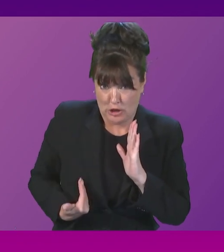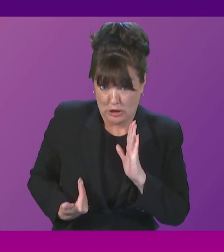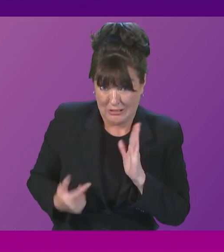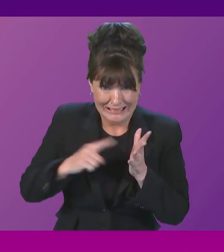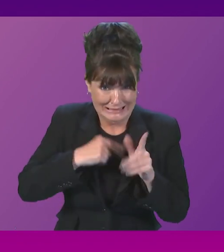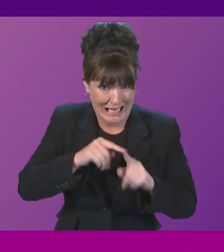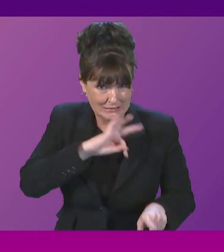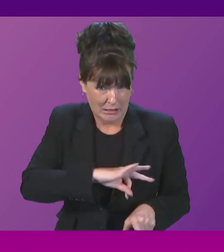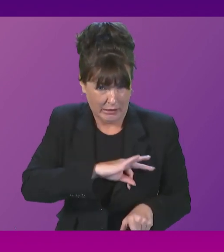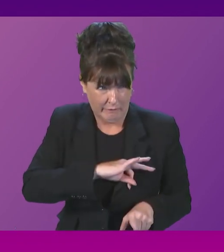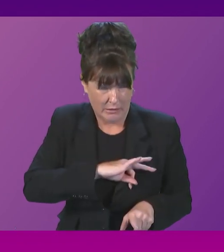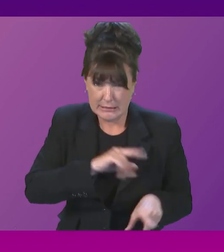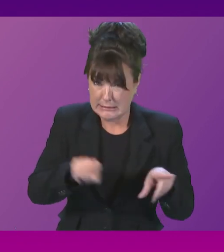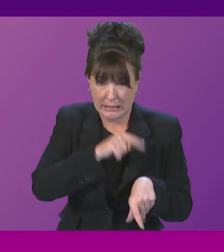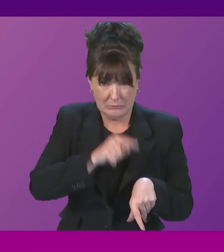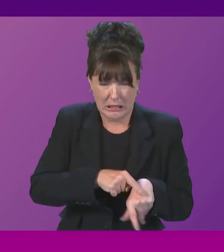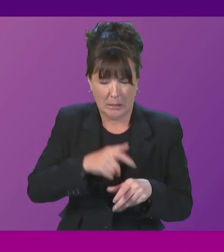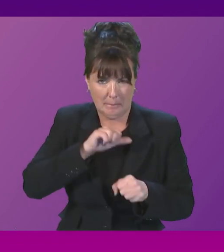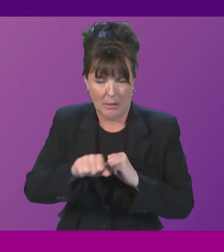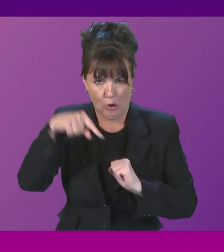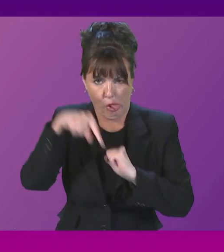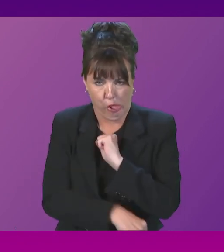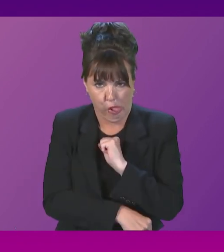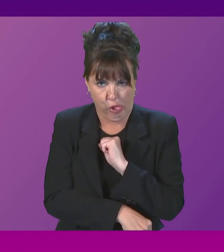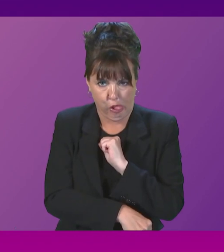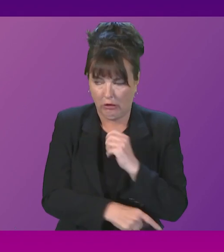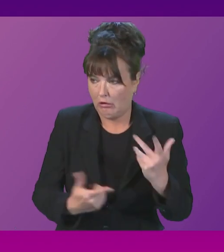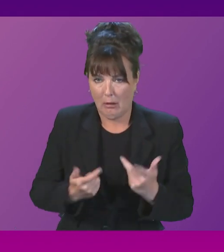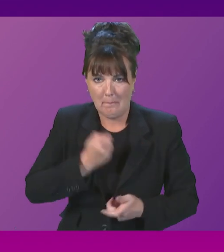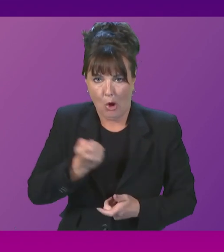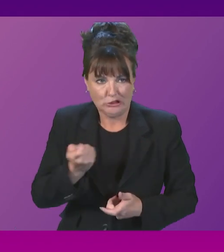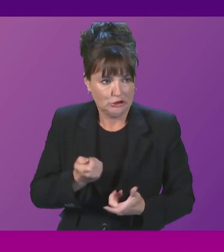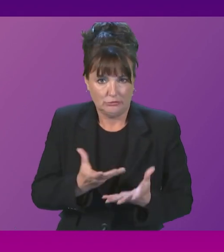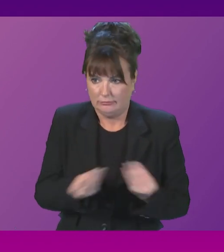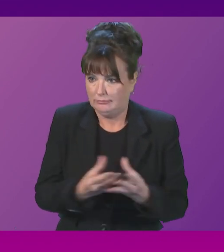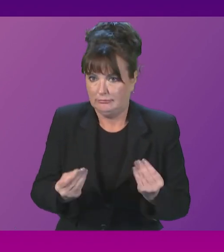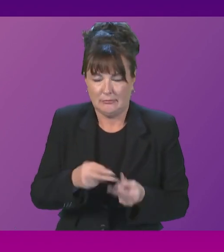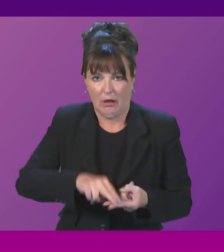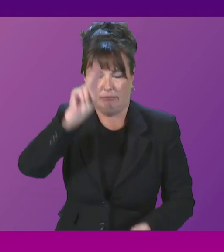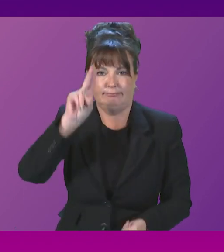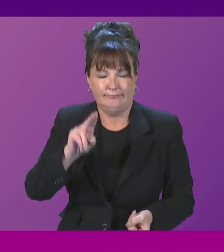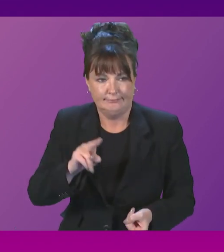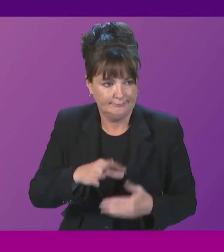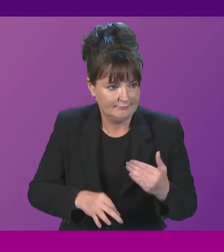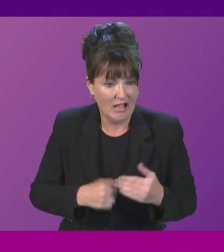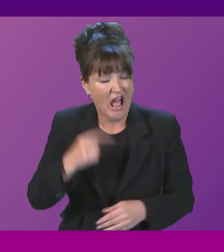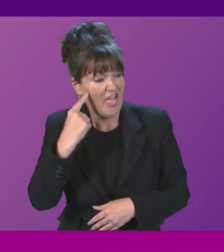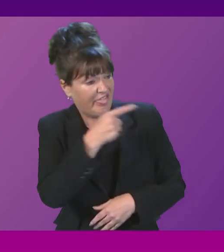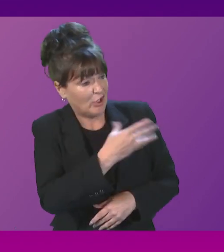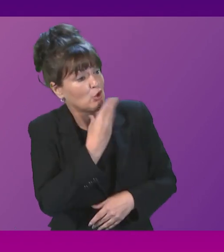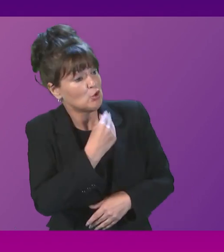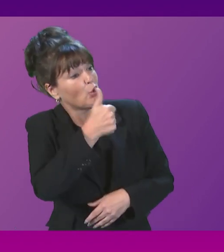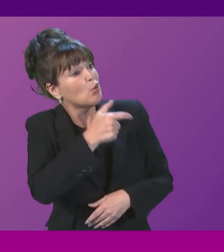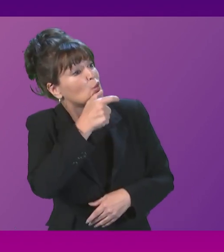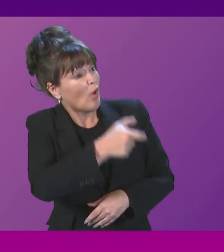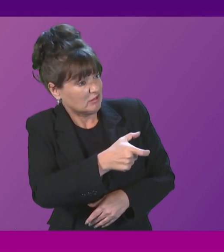market, threatened people's pensions and forced a bailout from the Bank of England, she is probably being diplomatic and polite.